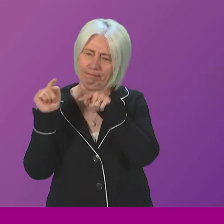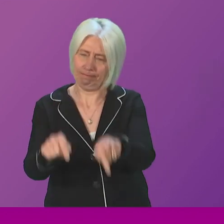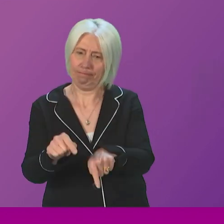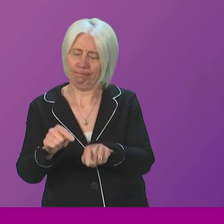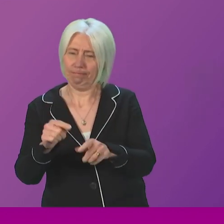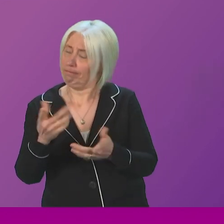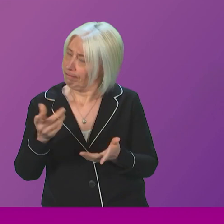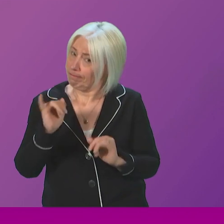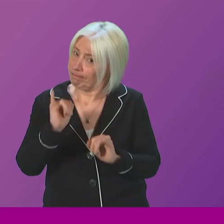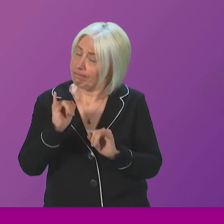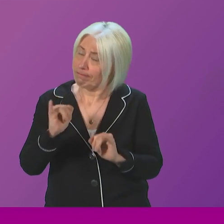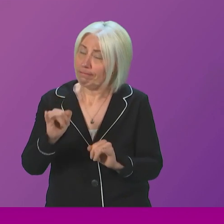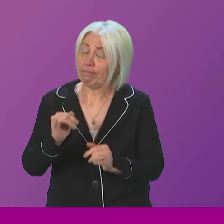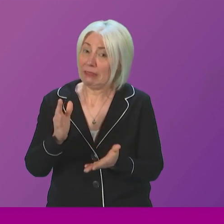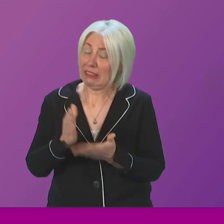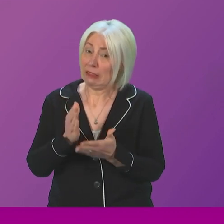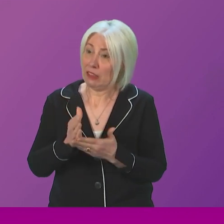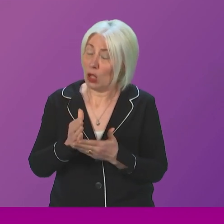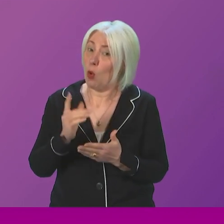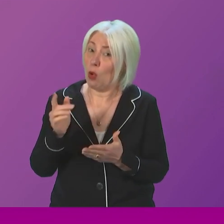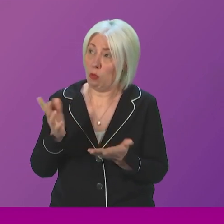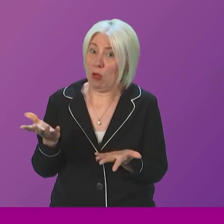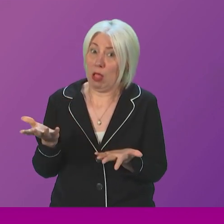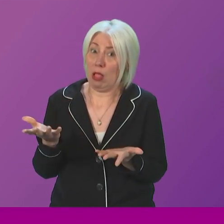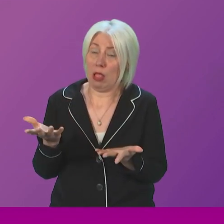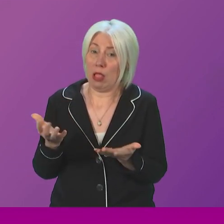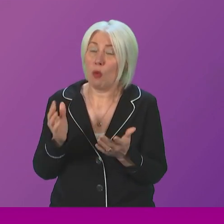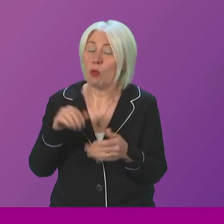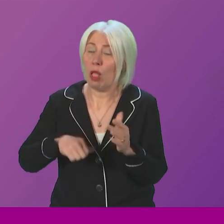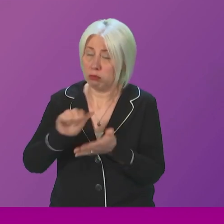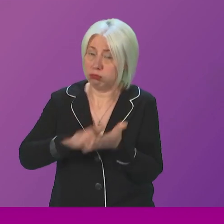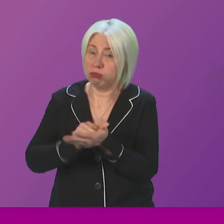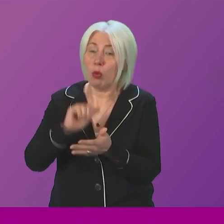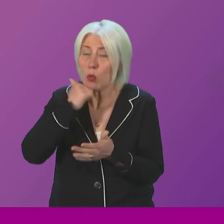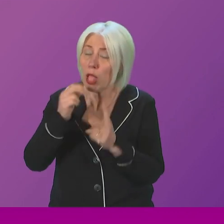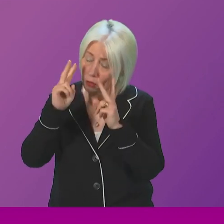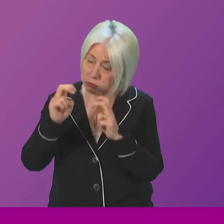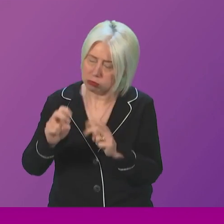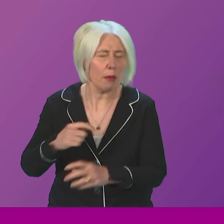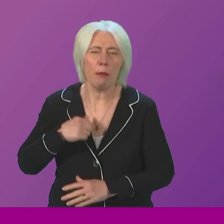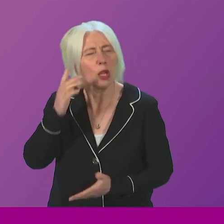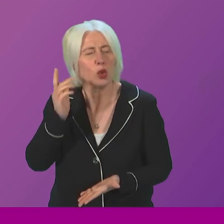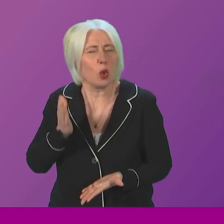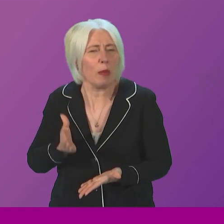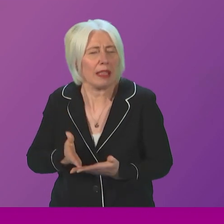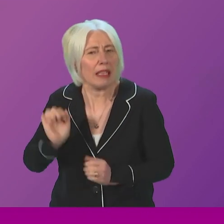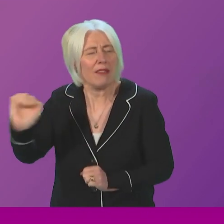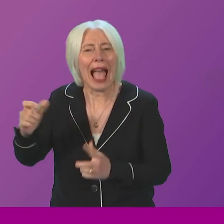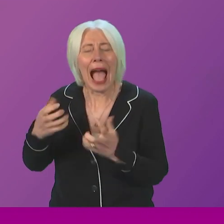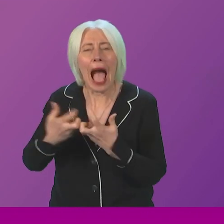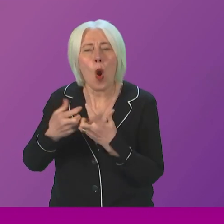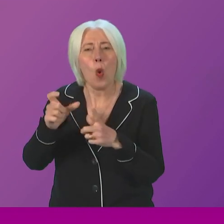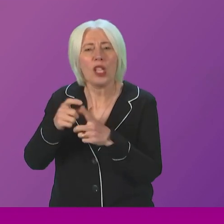Douglas Ross is making, of course, will appropriately investigate it. But I do not believe the way that Douglas Ross has